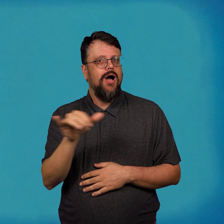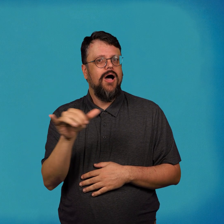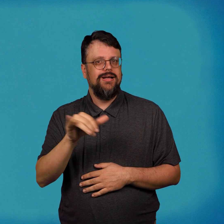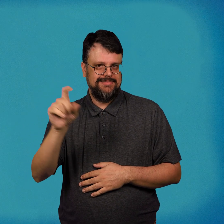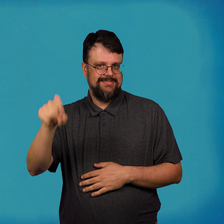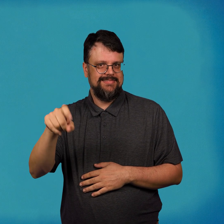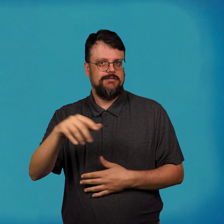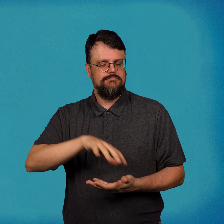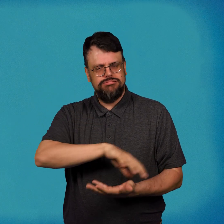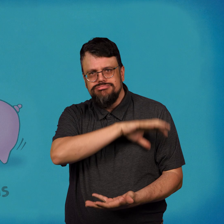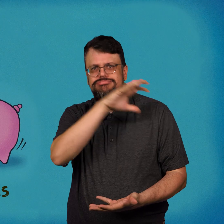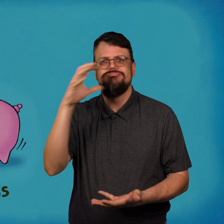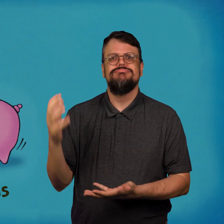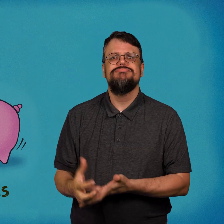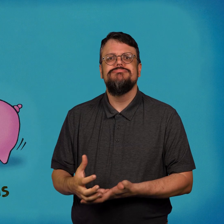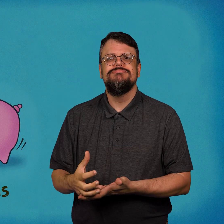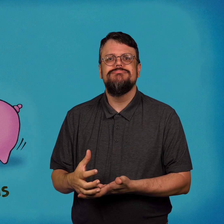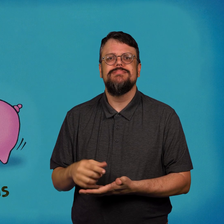You will also need a lot of pennies.